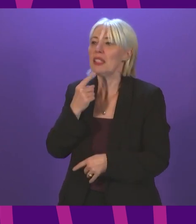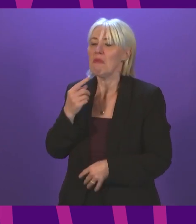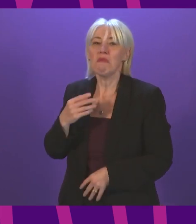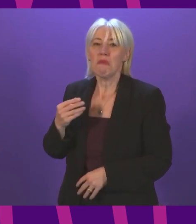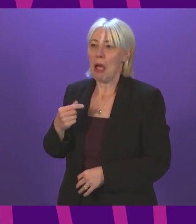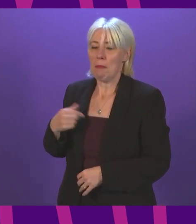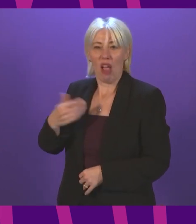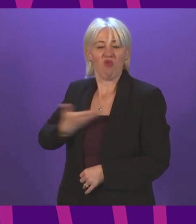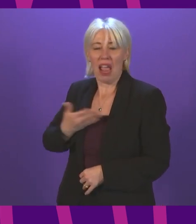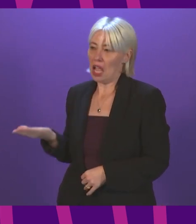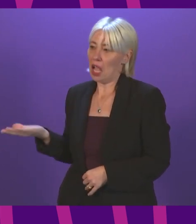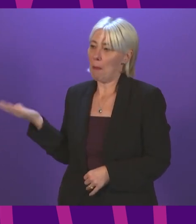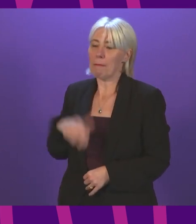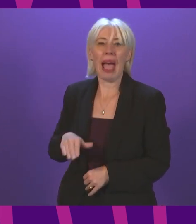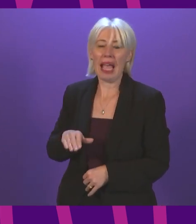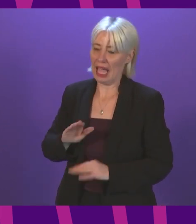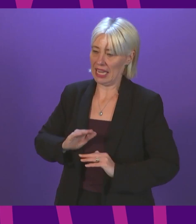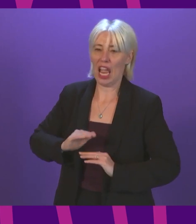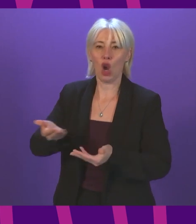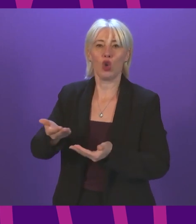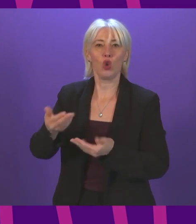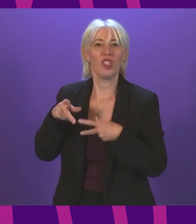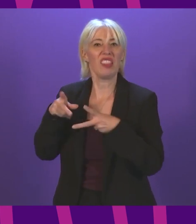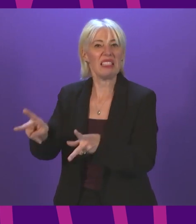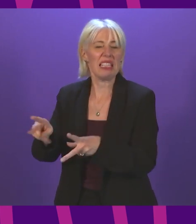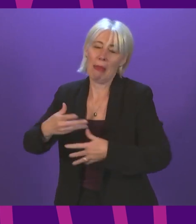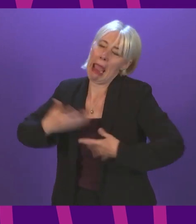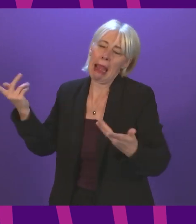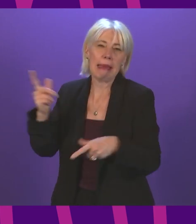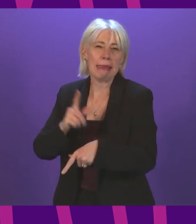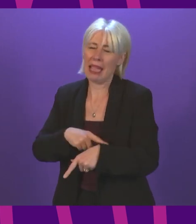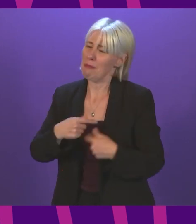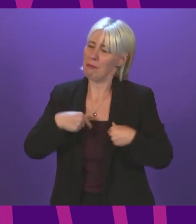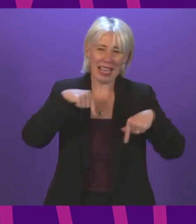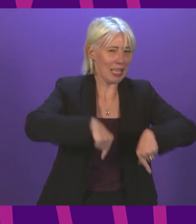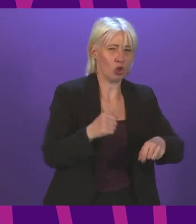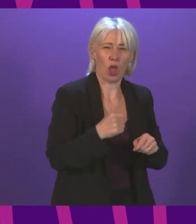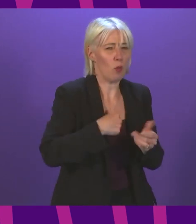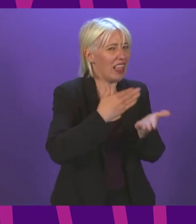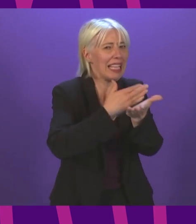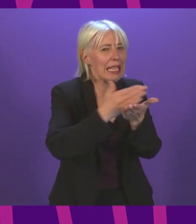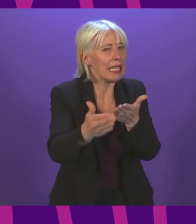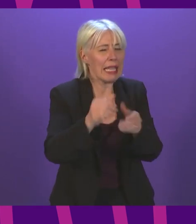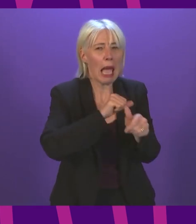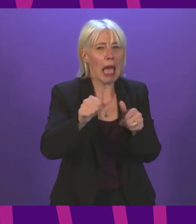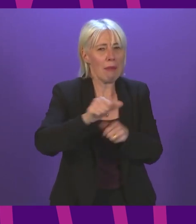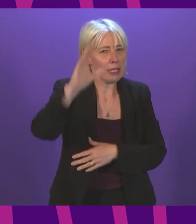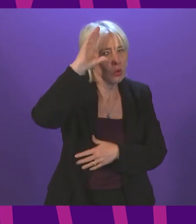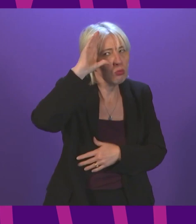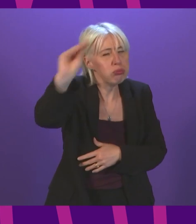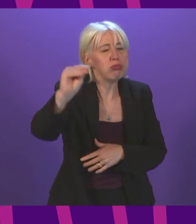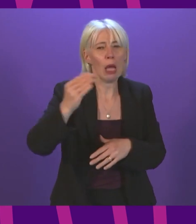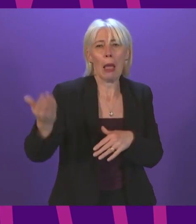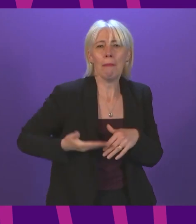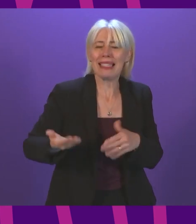introduce this scheme at any point. We think it is better to give the clear intention and do the work now to support businesses